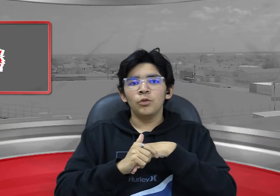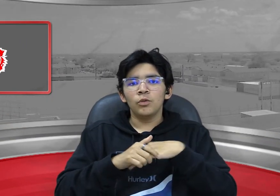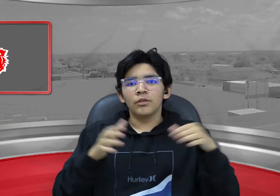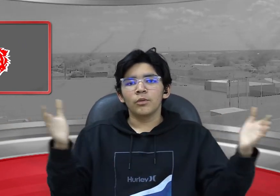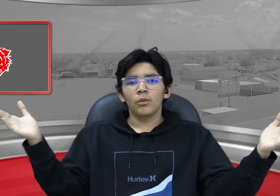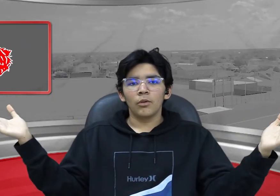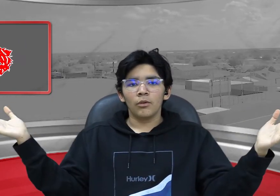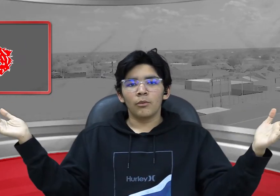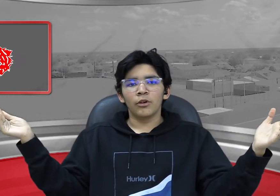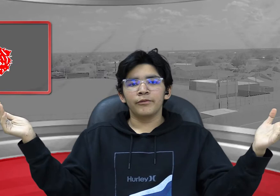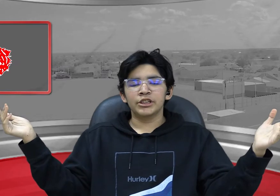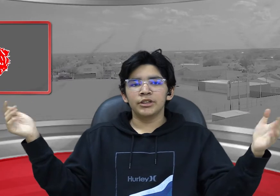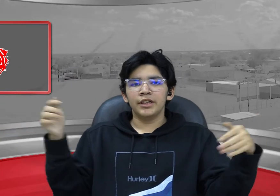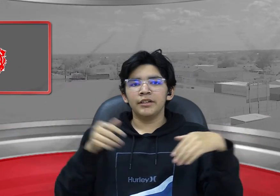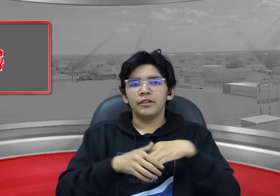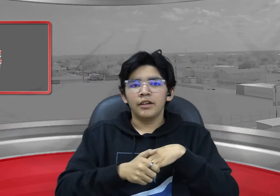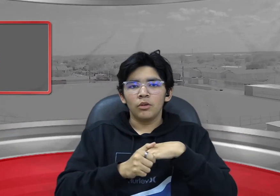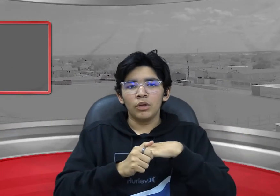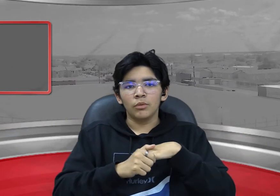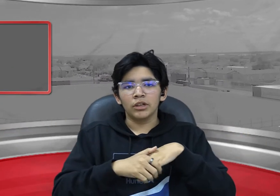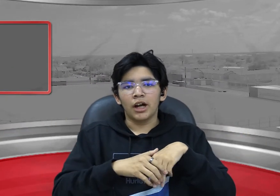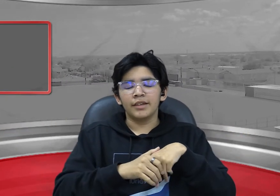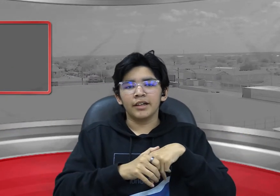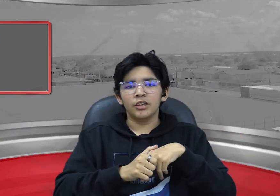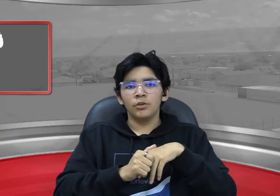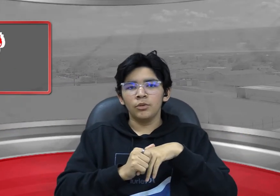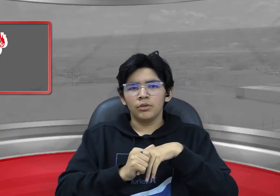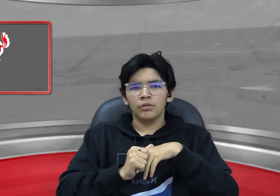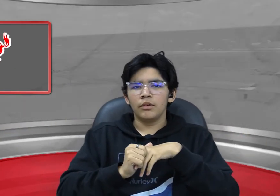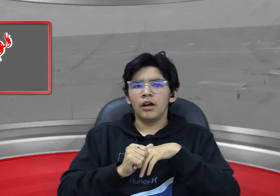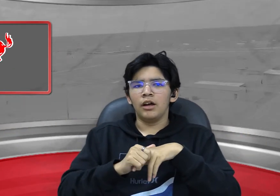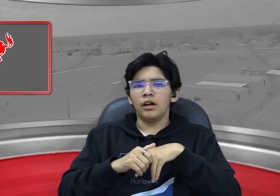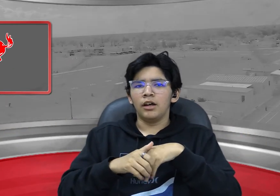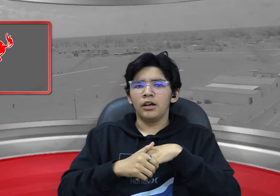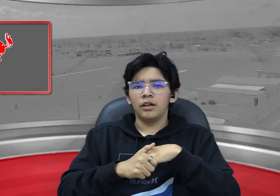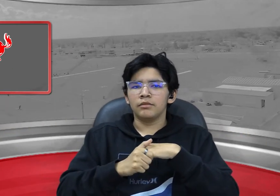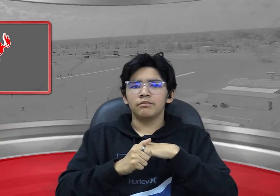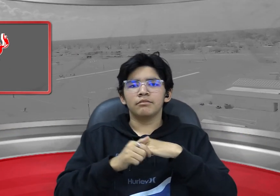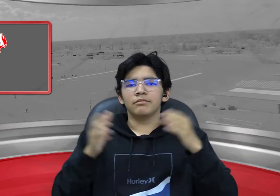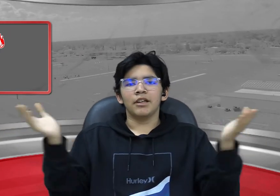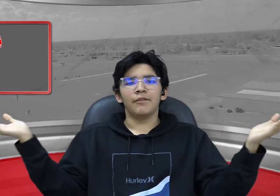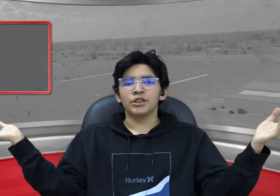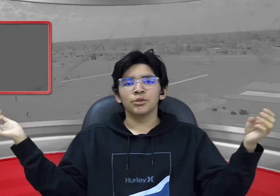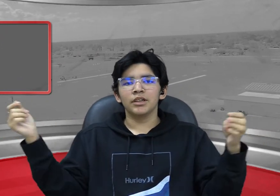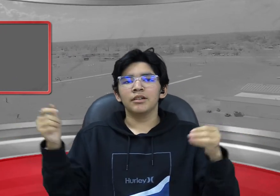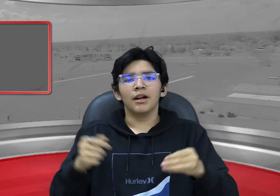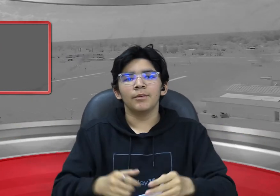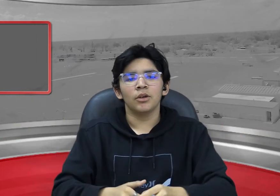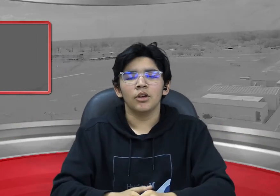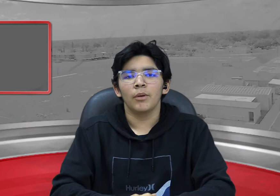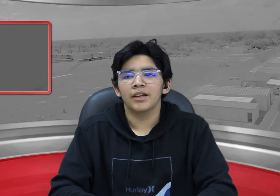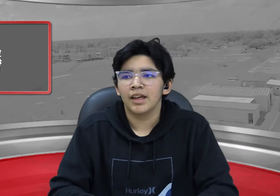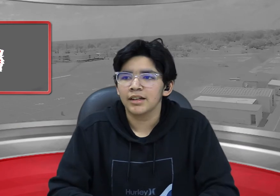were featured in it we will contact you uh eventually i don't know when exactly